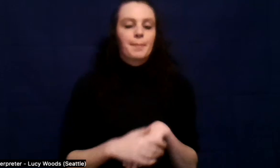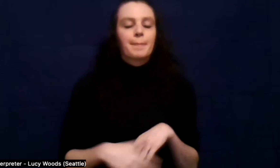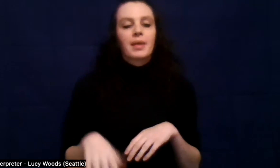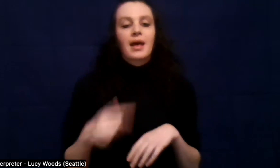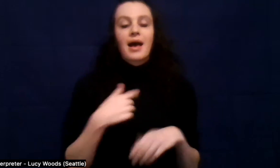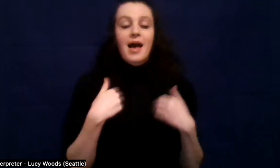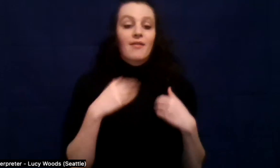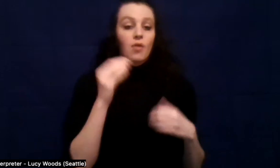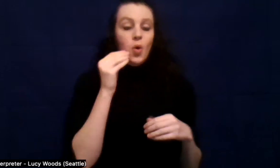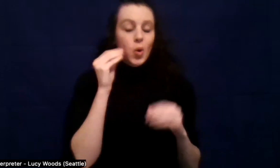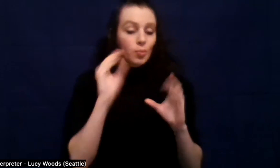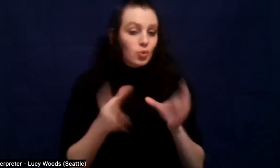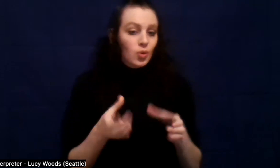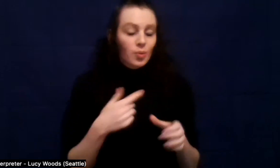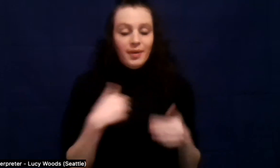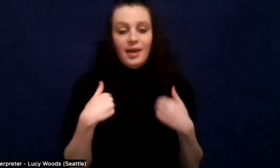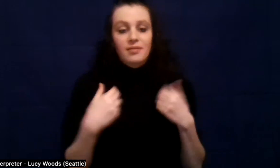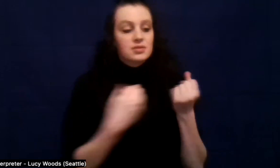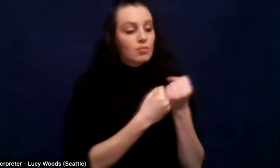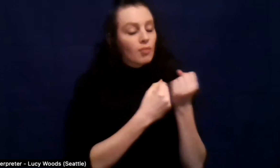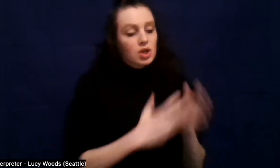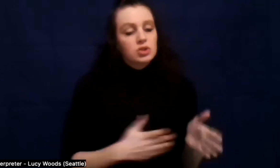and I work the steps.